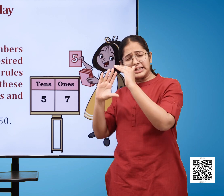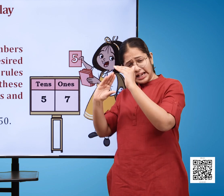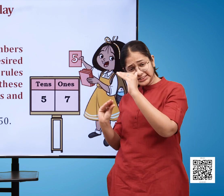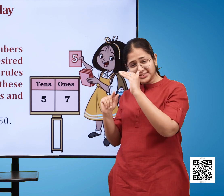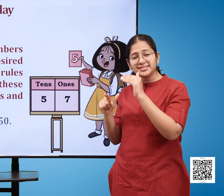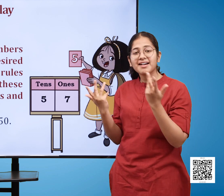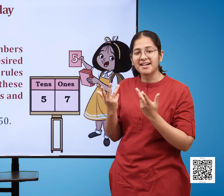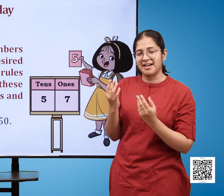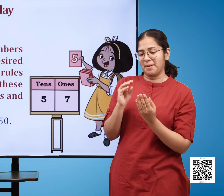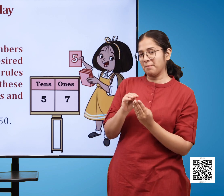3.